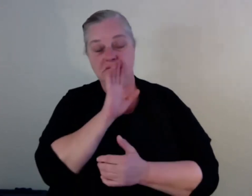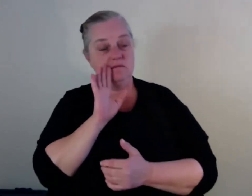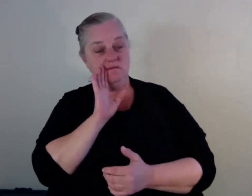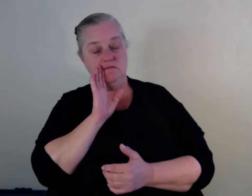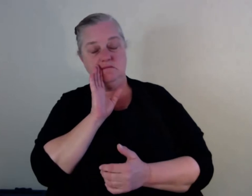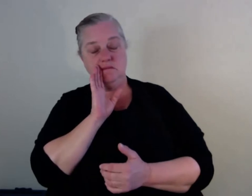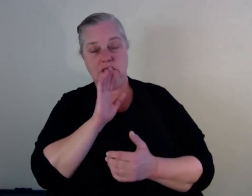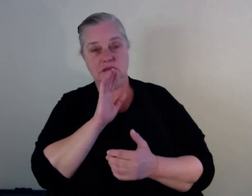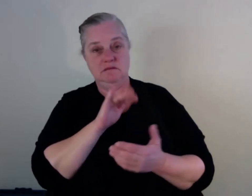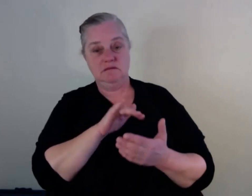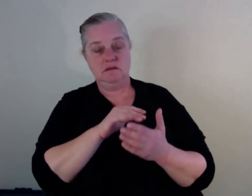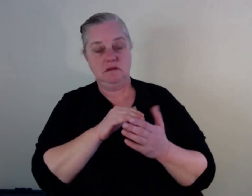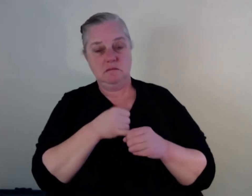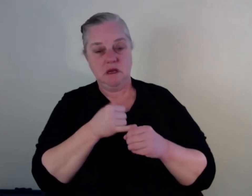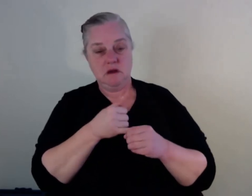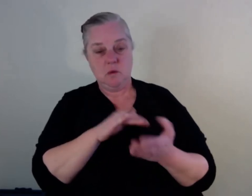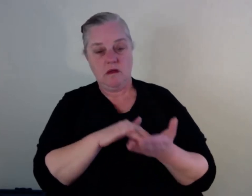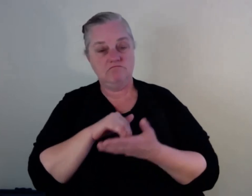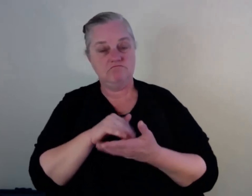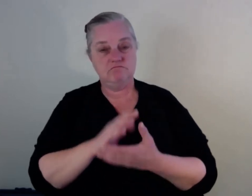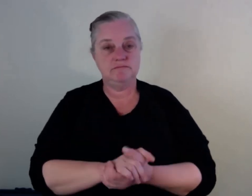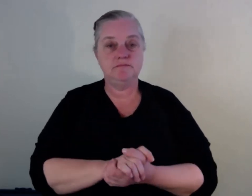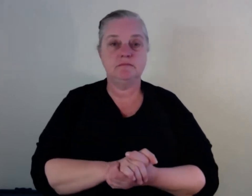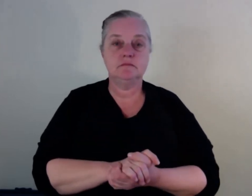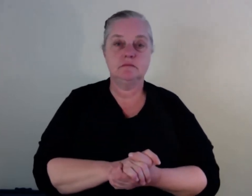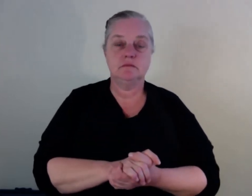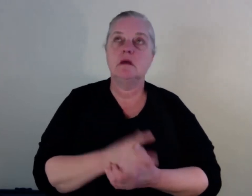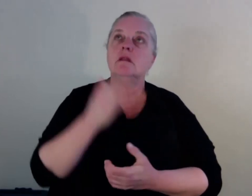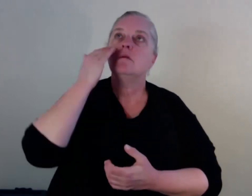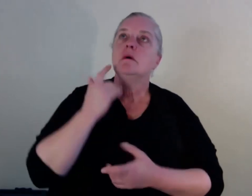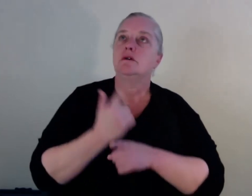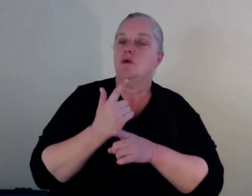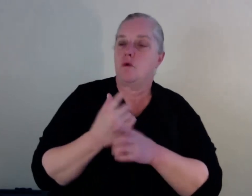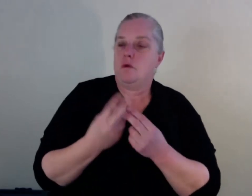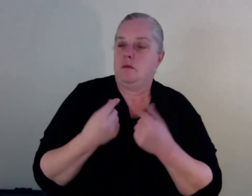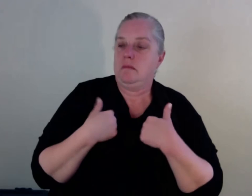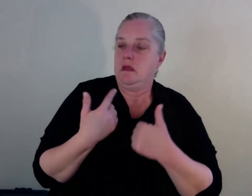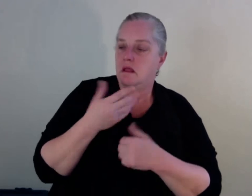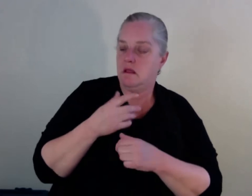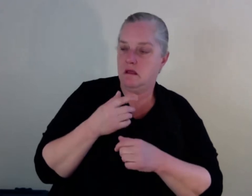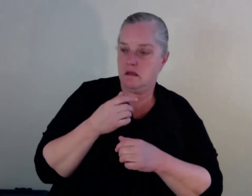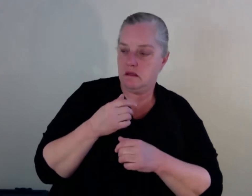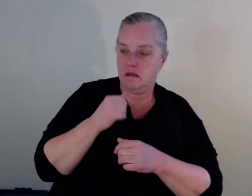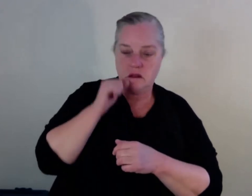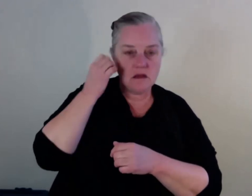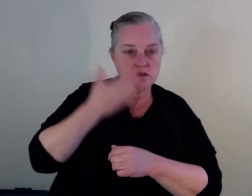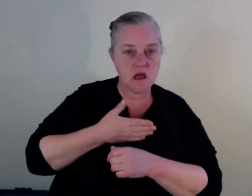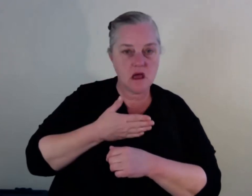around this, and it was a woman I was talking to, and she had a lot of troubles finding a doctor that would sort of